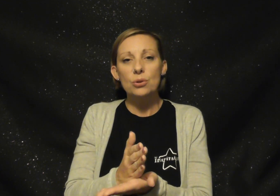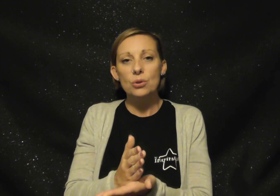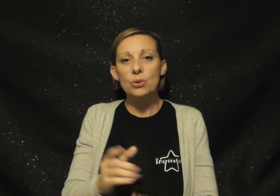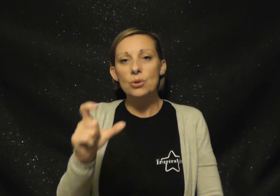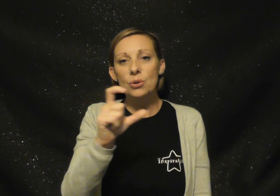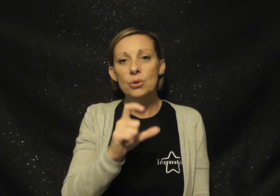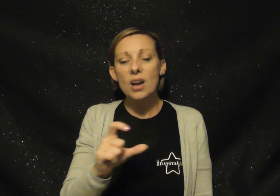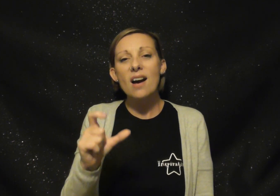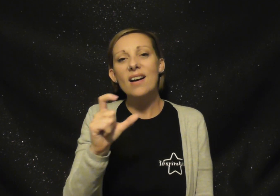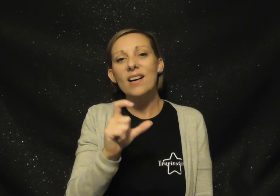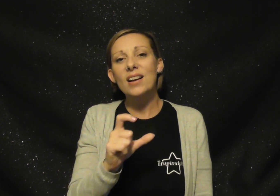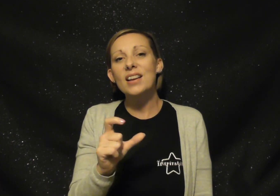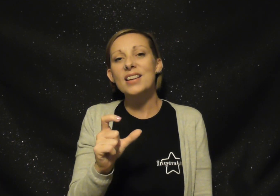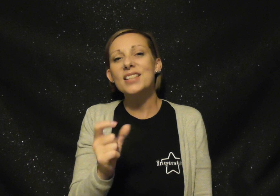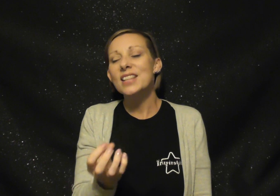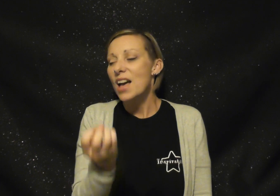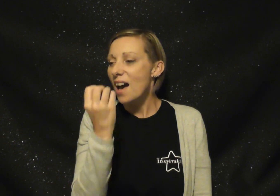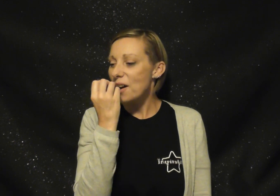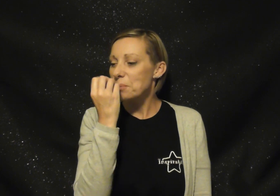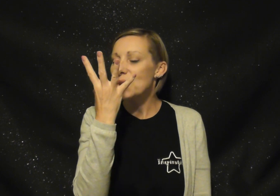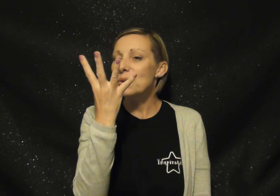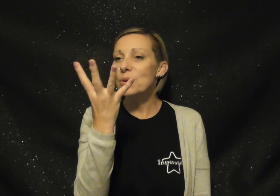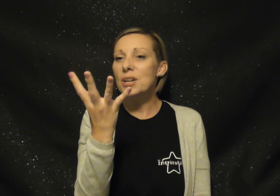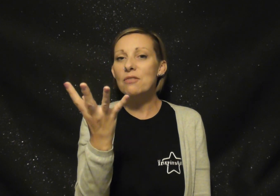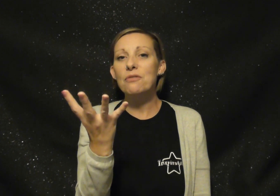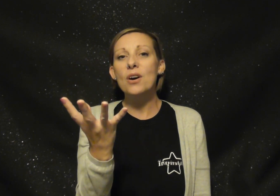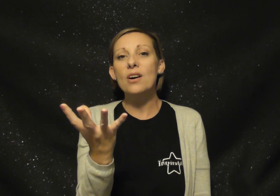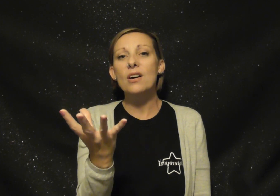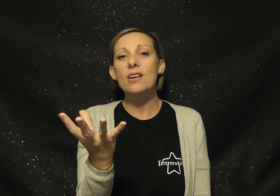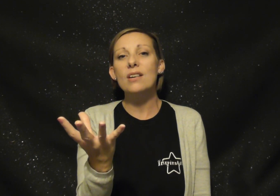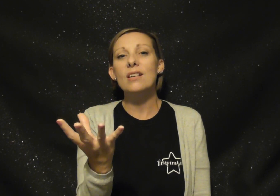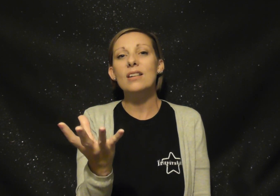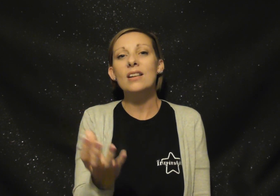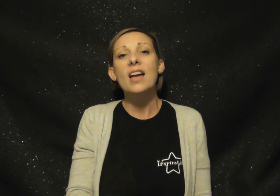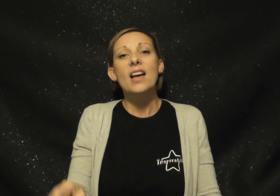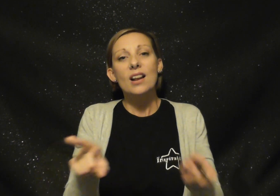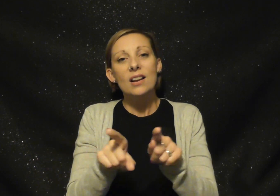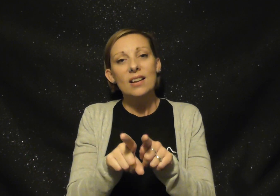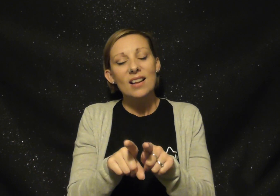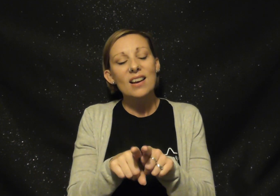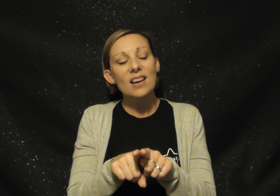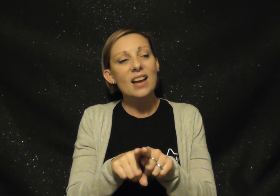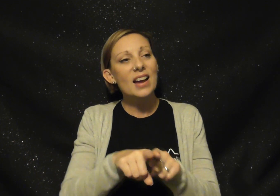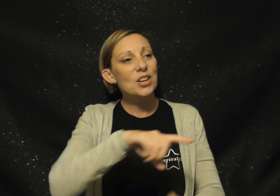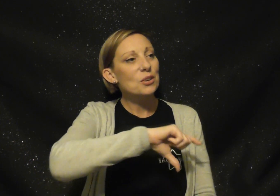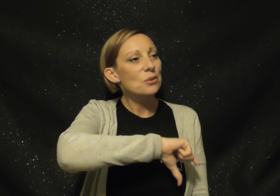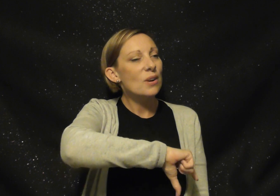colours are beautiful like a